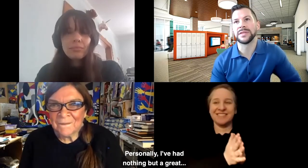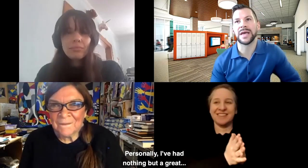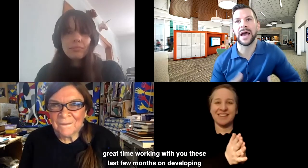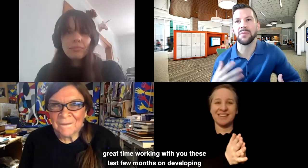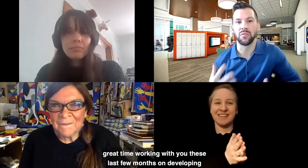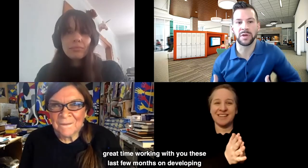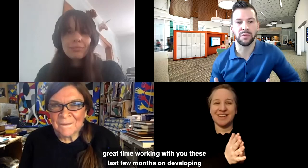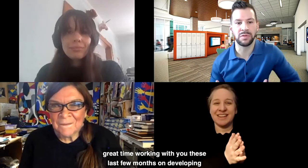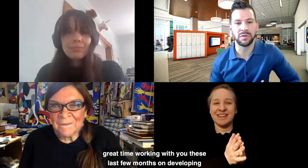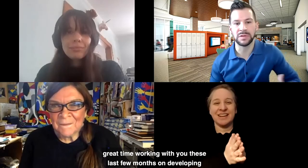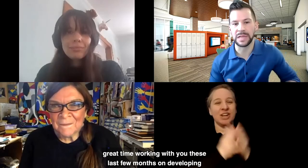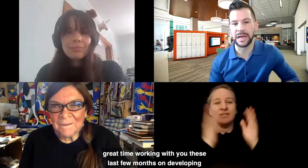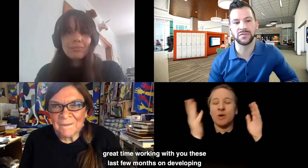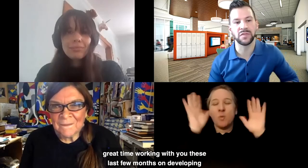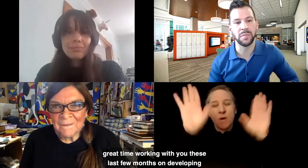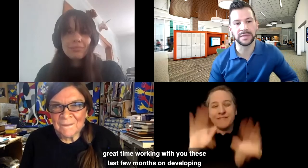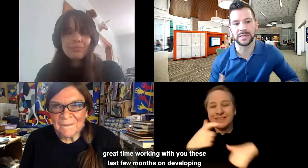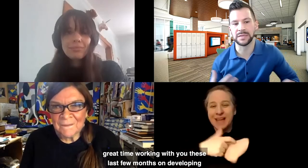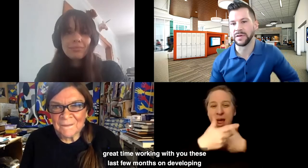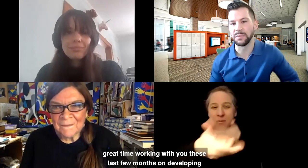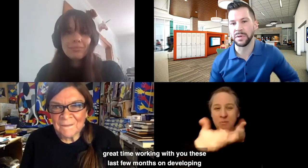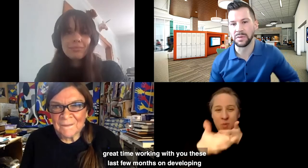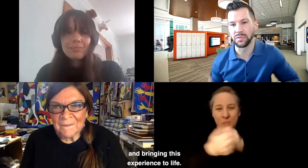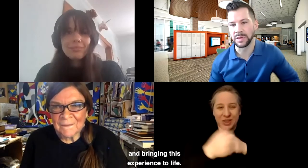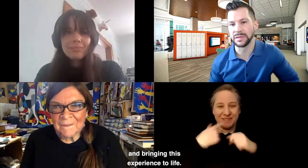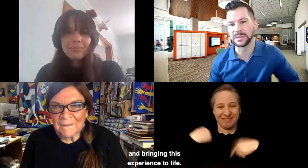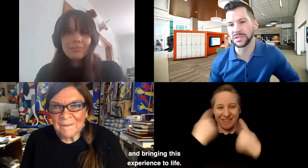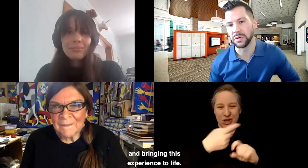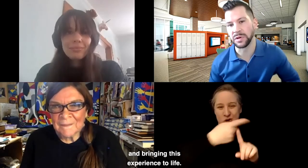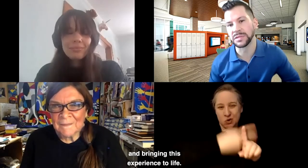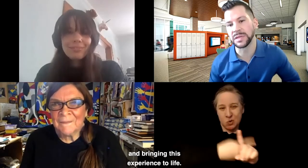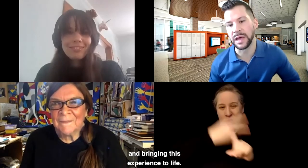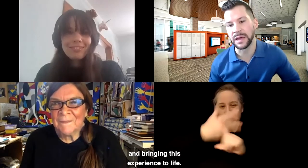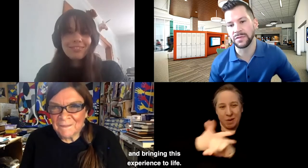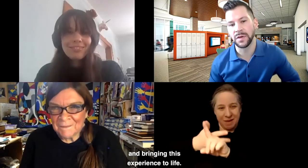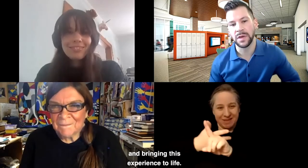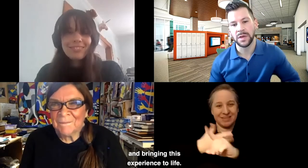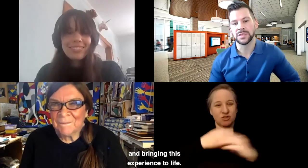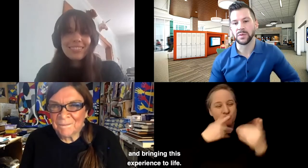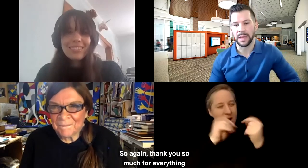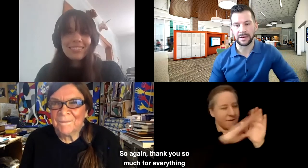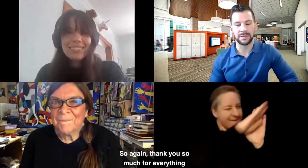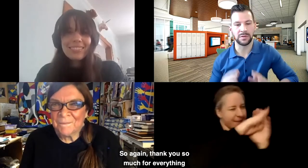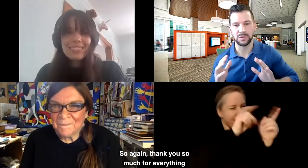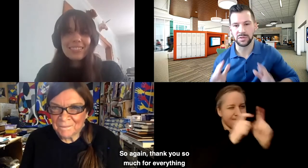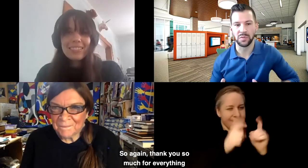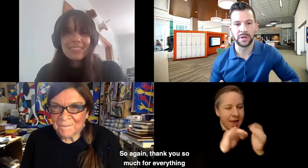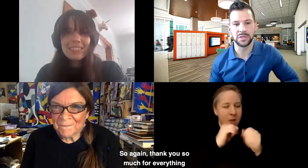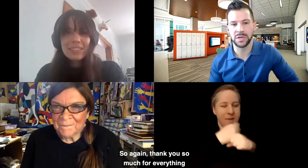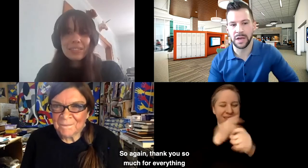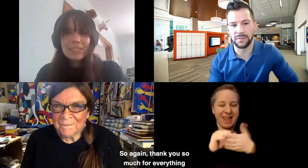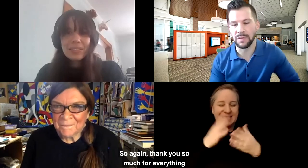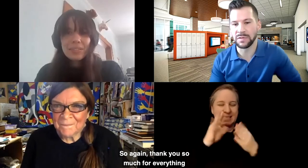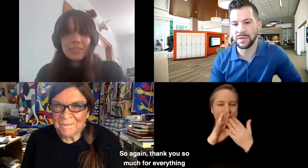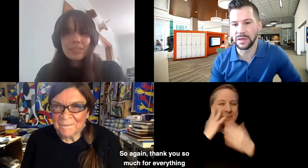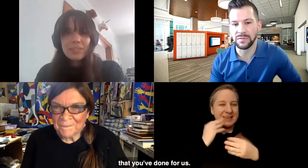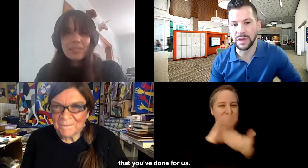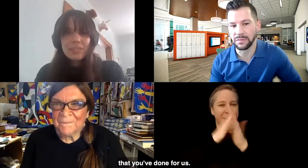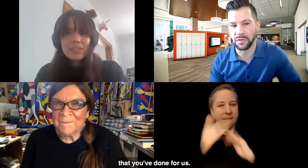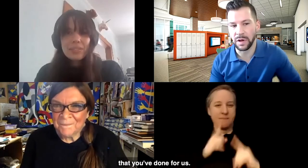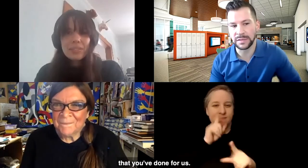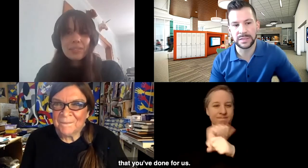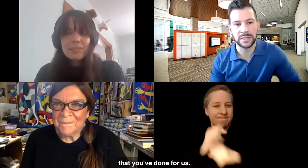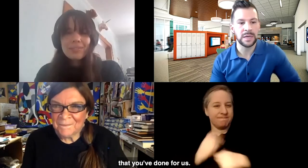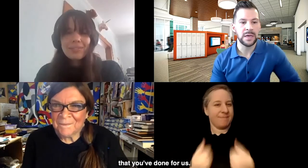great, great time working with you these last few months on developing and bringing this experience to life. So again, thank you so much, uh, for everything